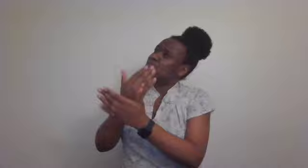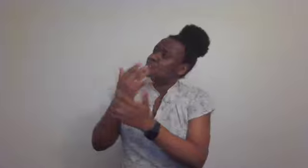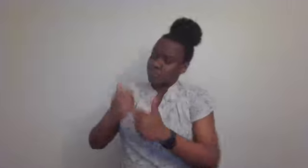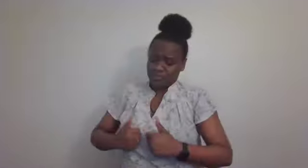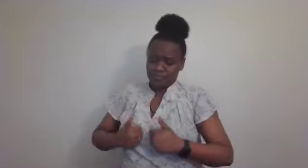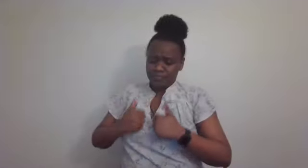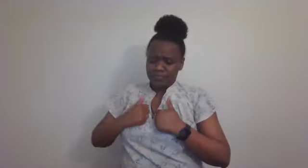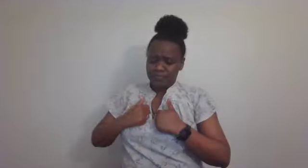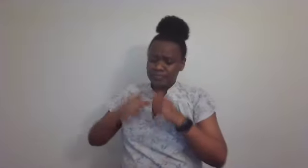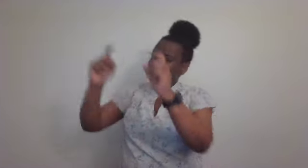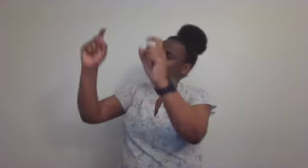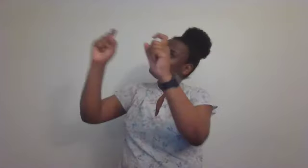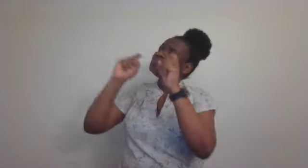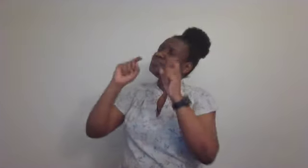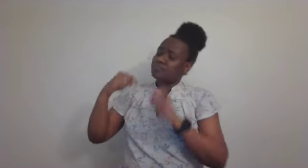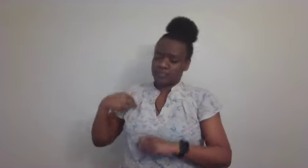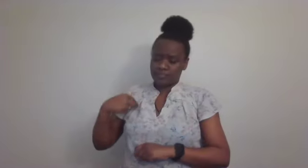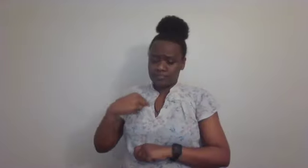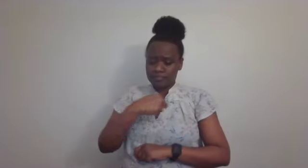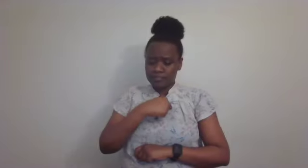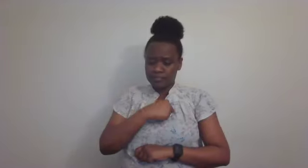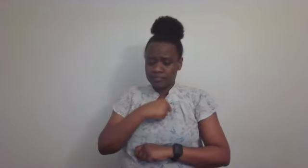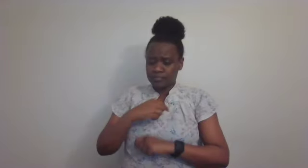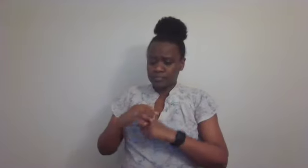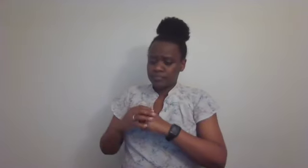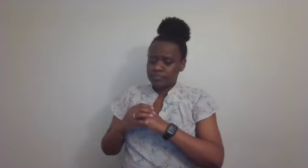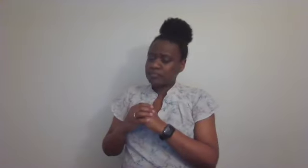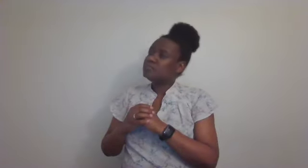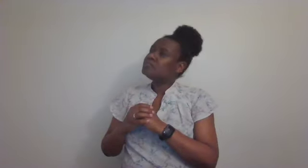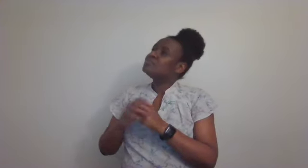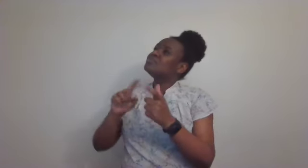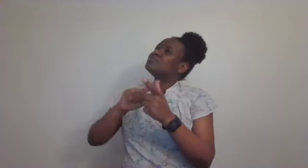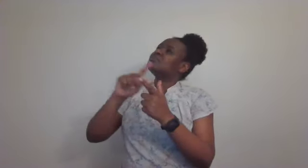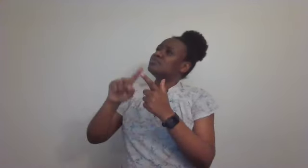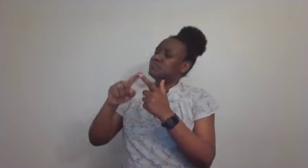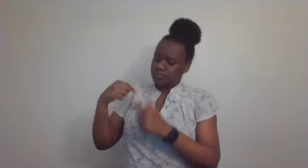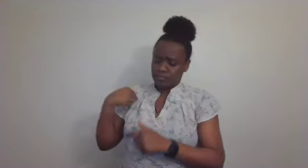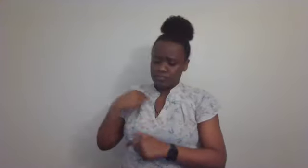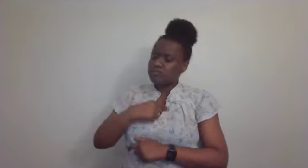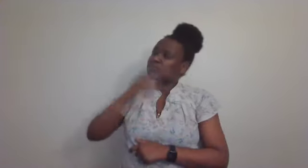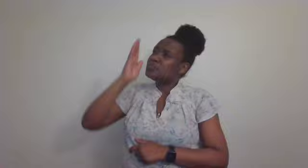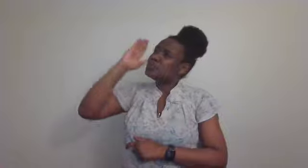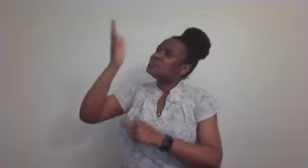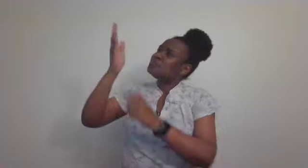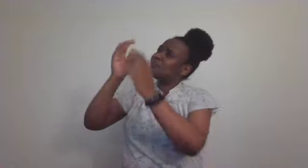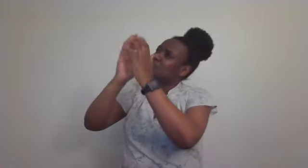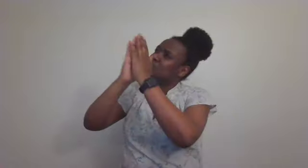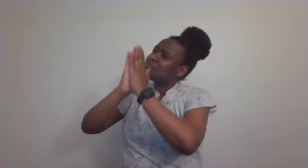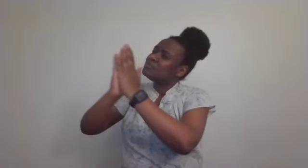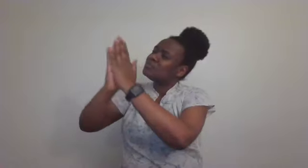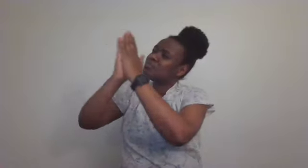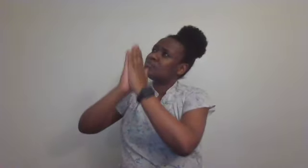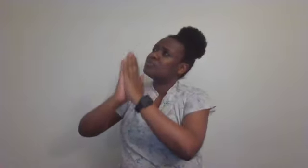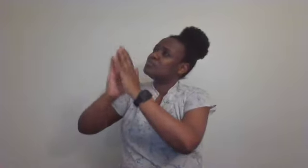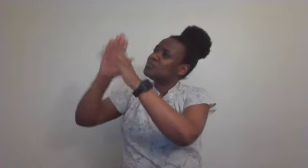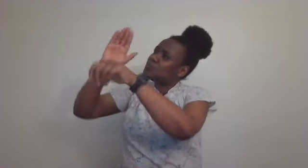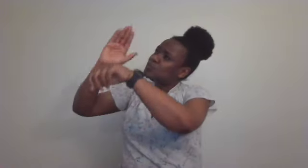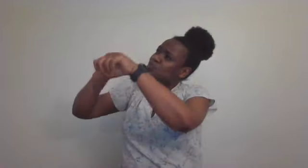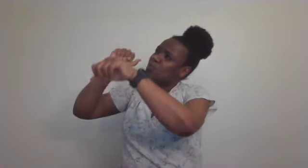of the is the of Israel the vineyard is of we